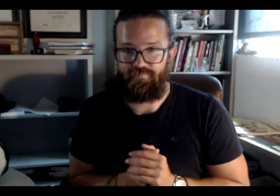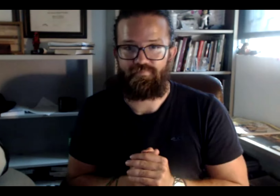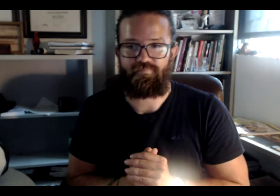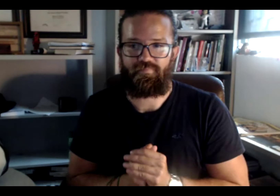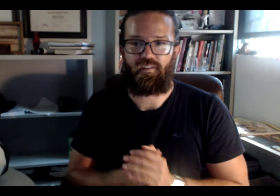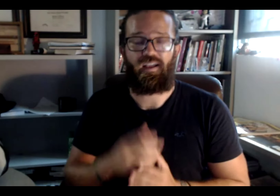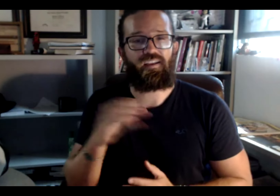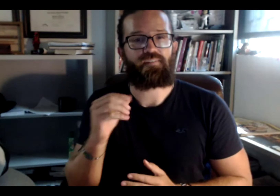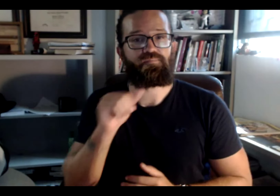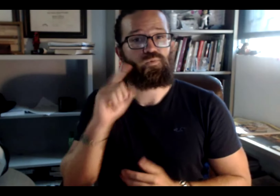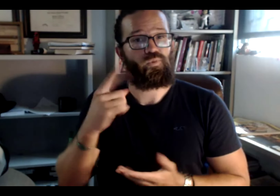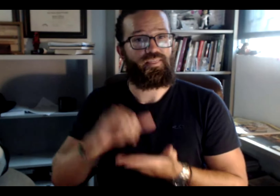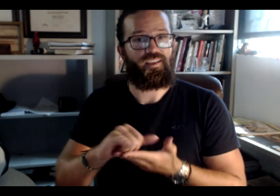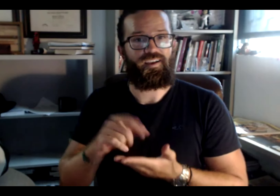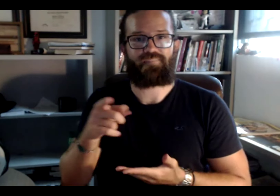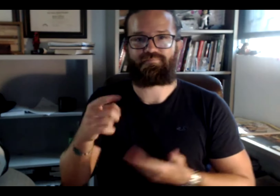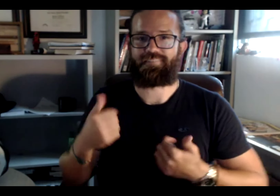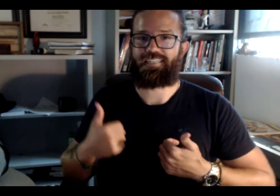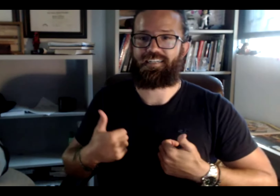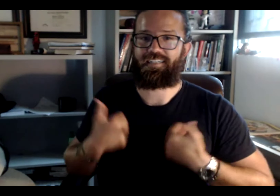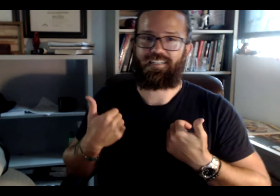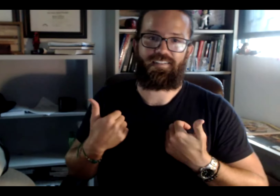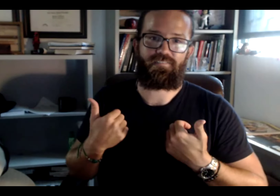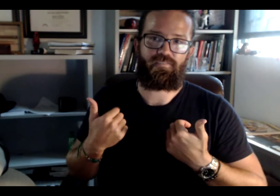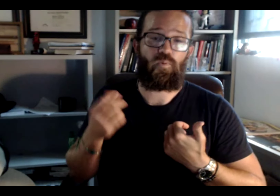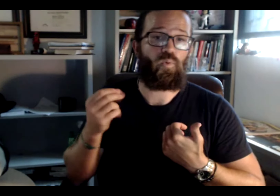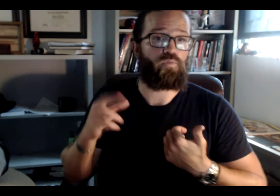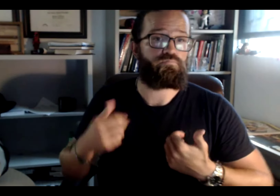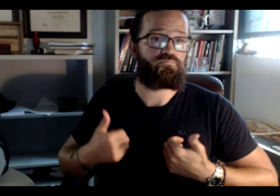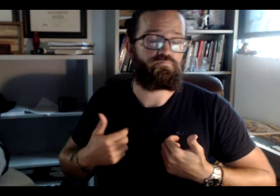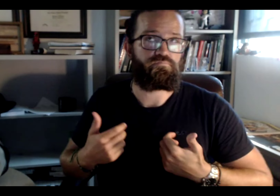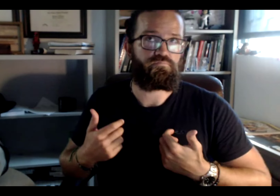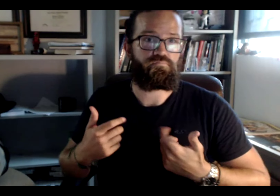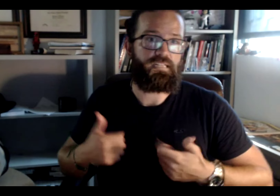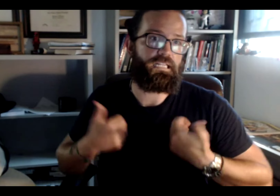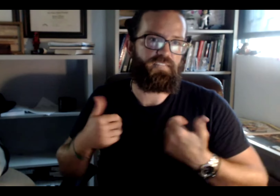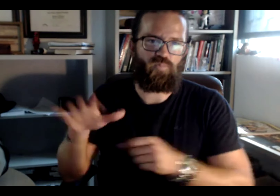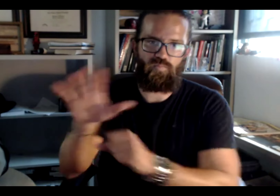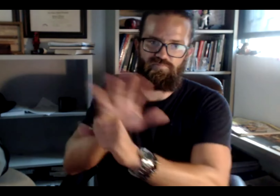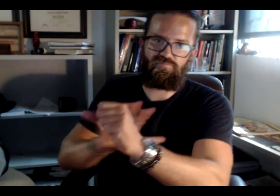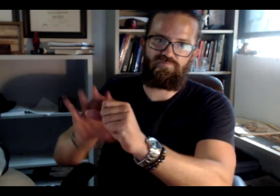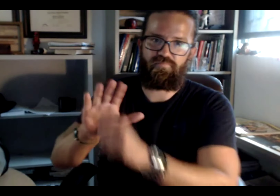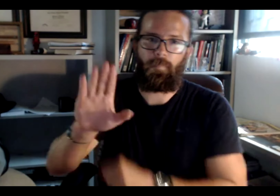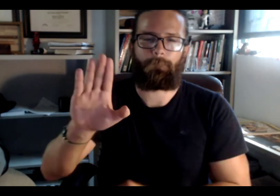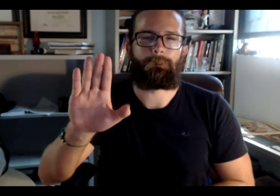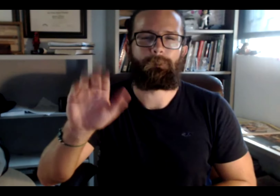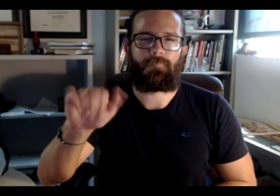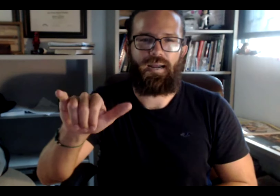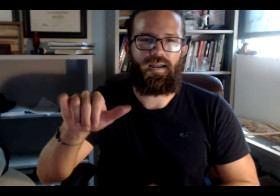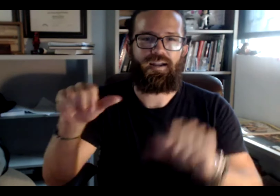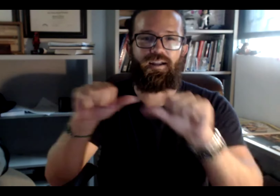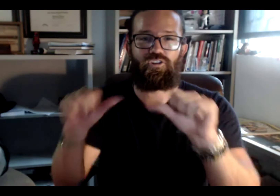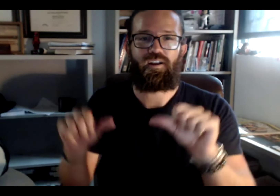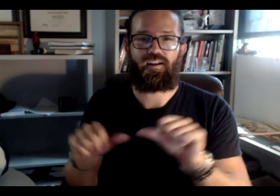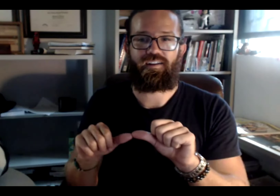So we have a high expectation for that here as well, and not only that, but it's also because, you know,